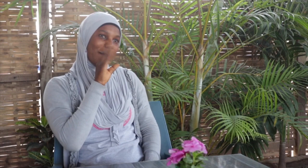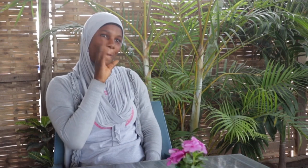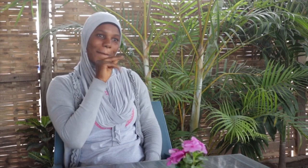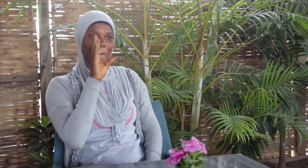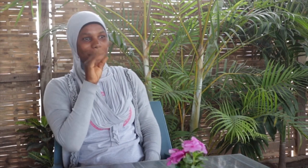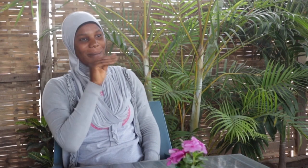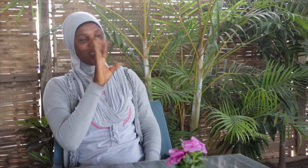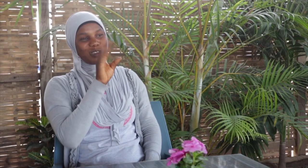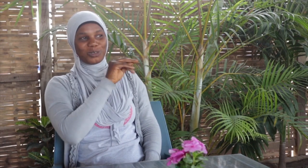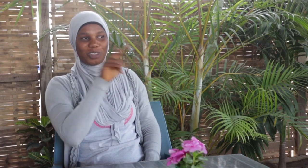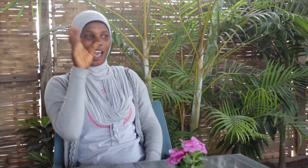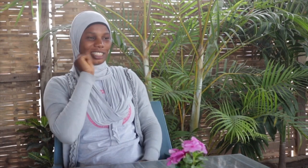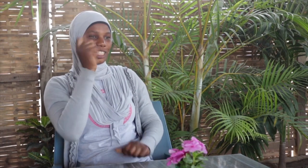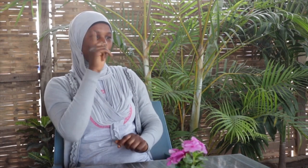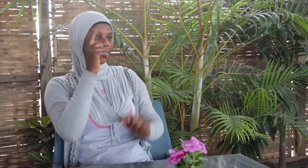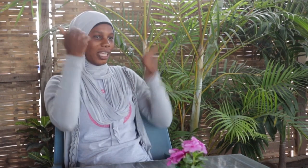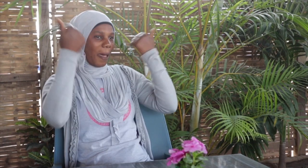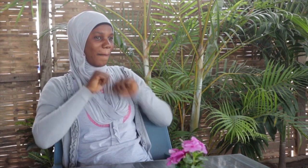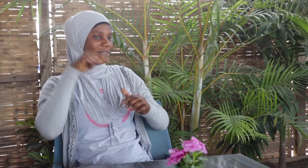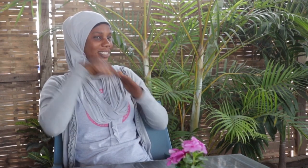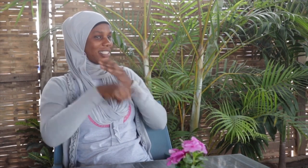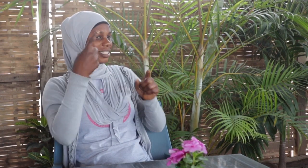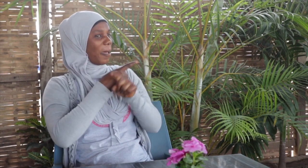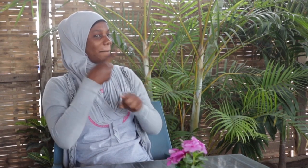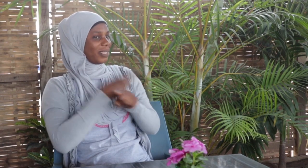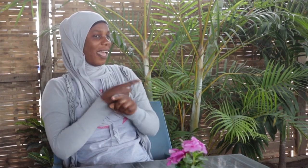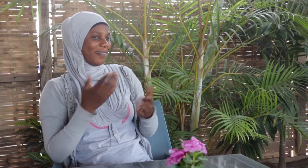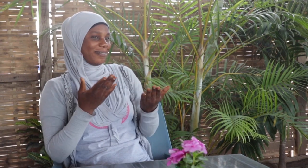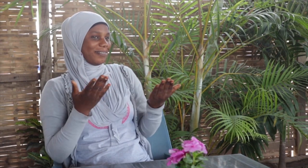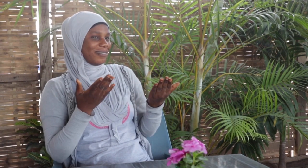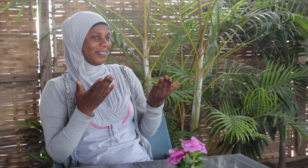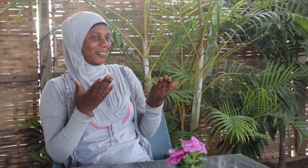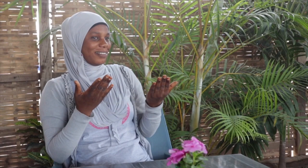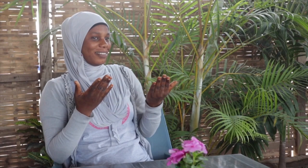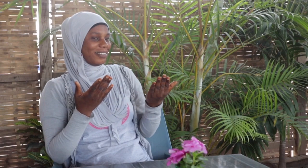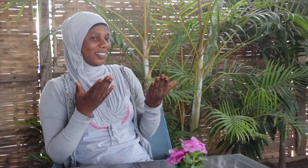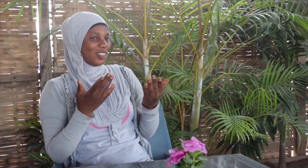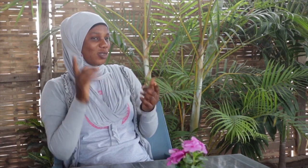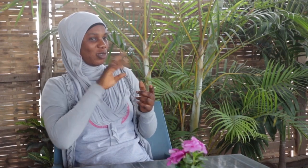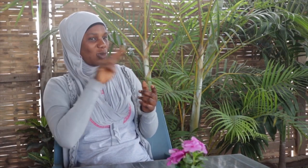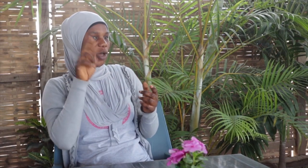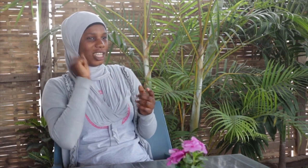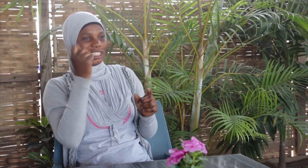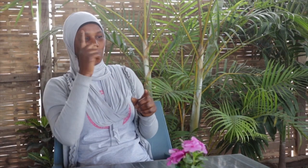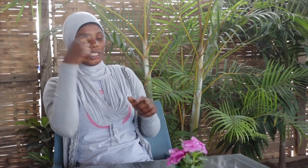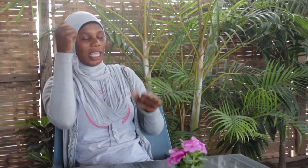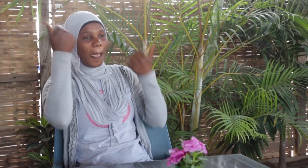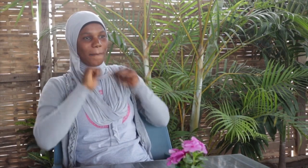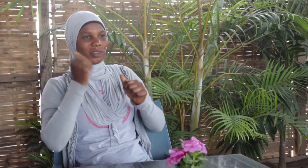on TV, when something exciting is happening on TV, when we ask them to explain to us, they will say, no, no, wait, wait, wait, wait. And later they will explain, or some will not